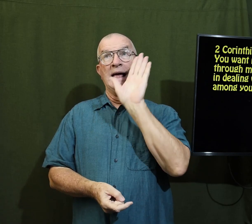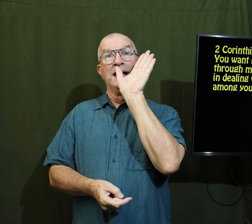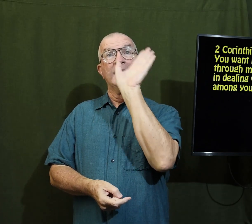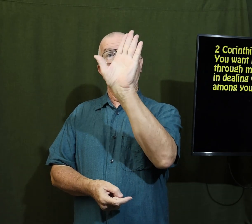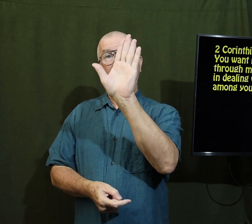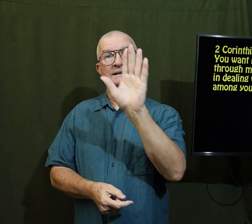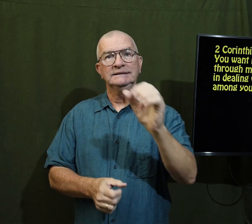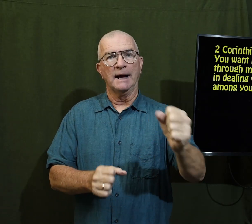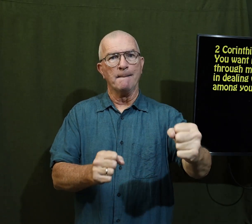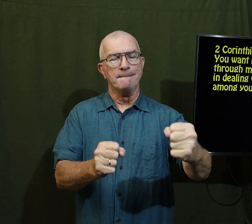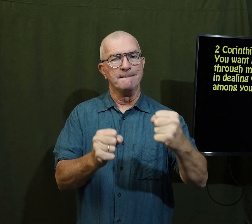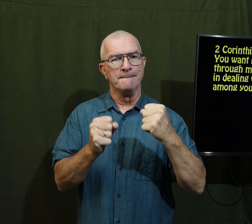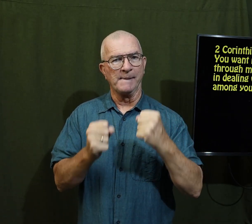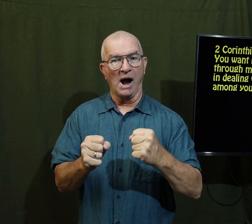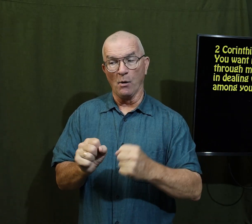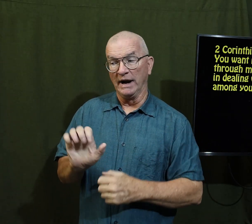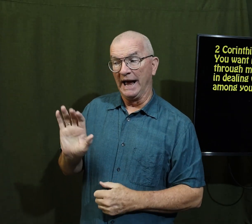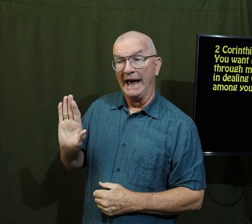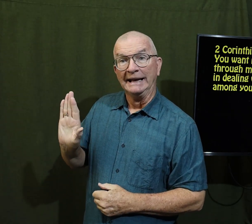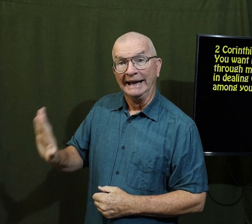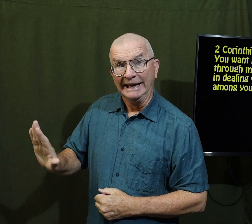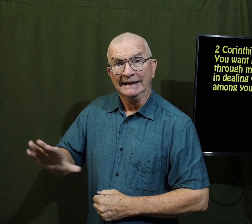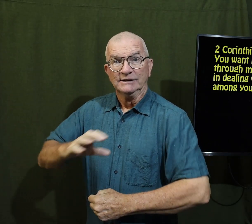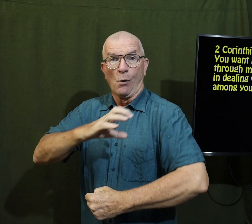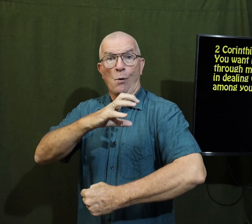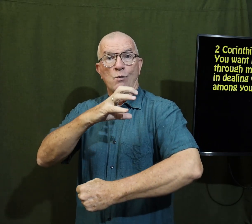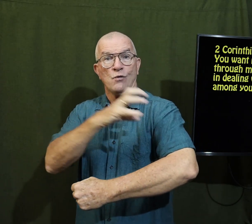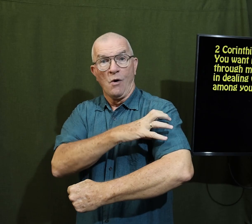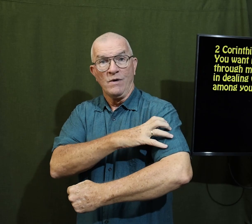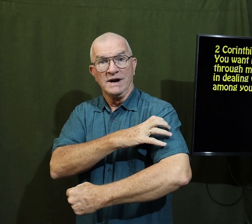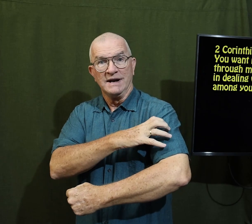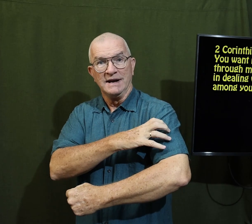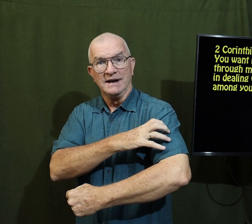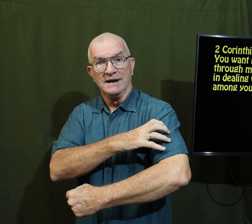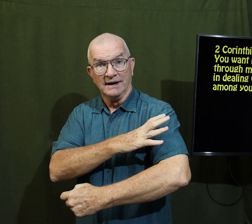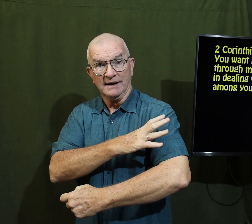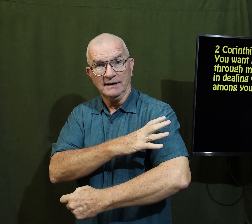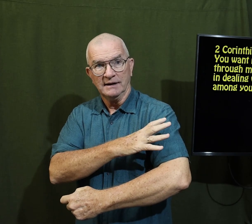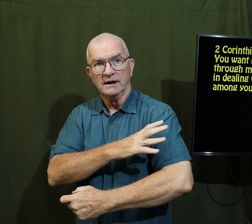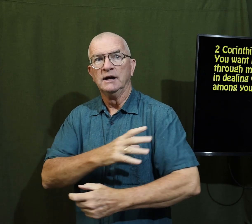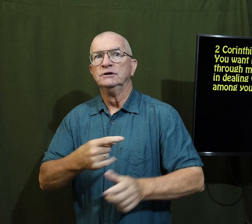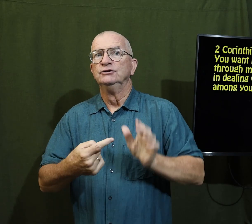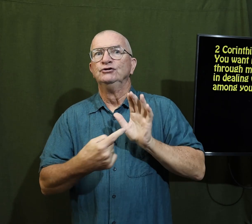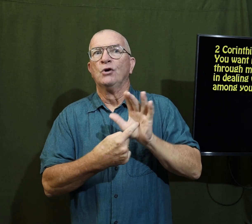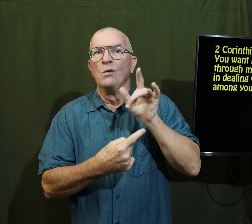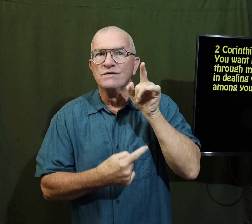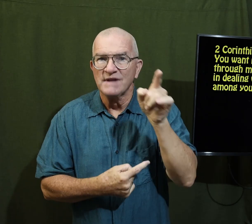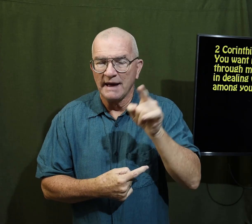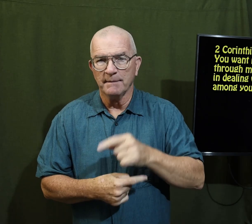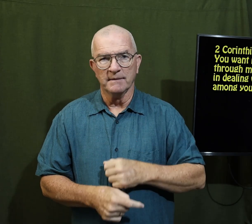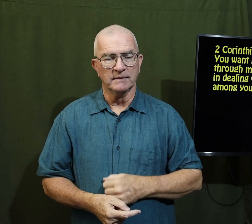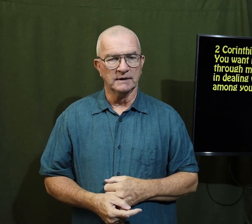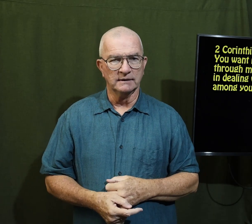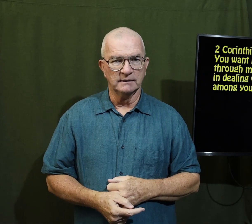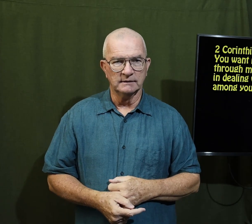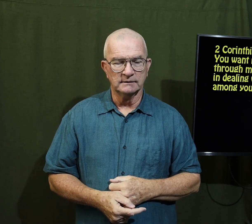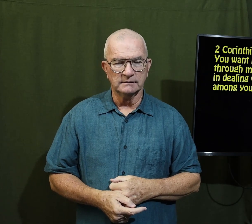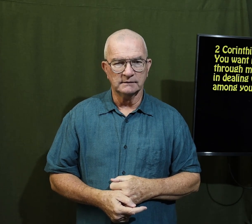God is showing his power his authority Paul's authority to show